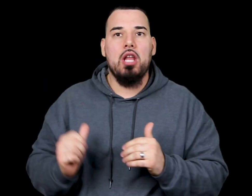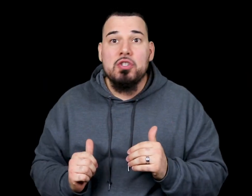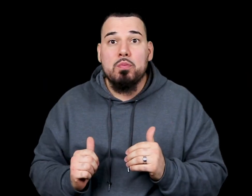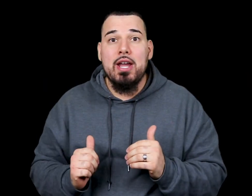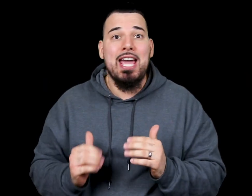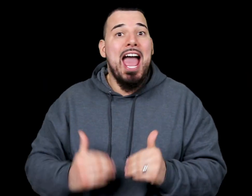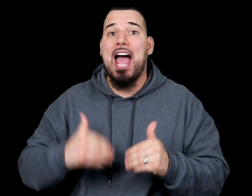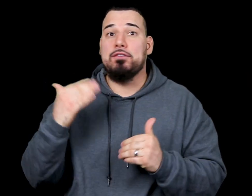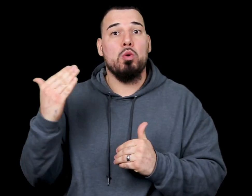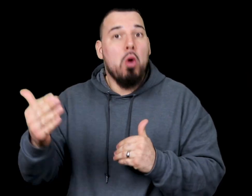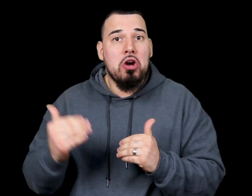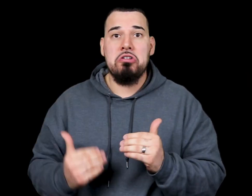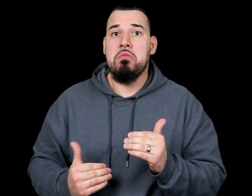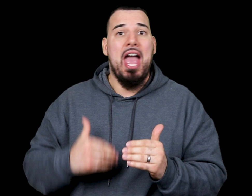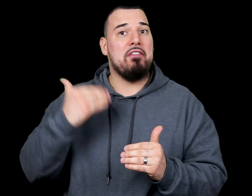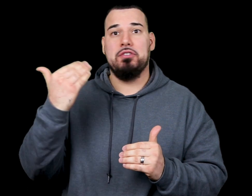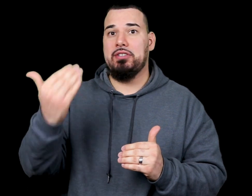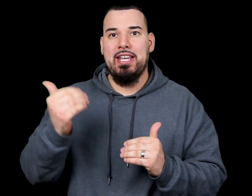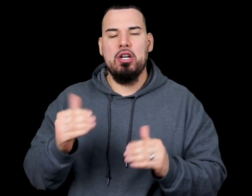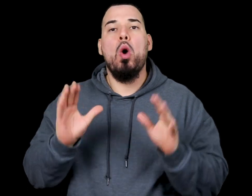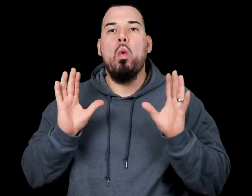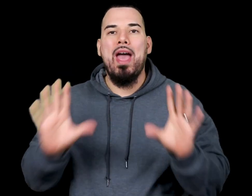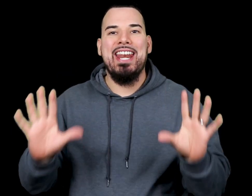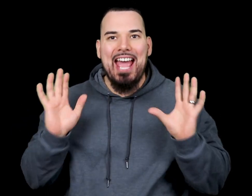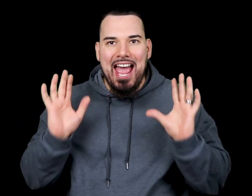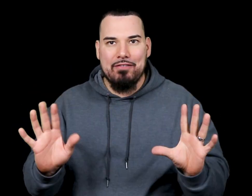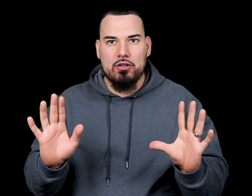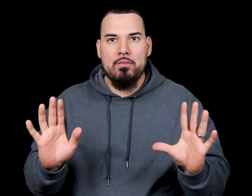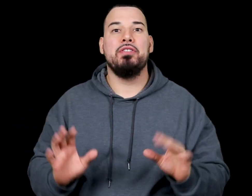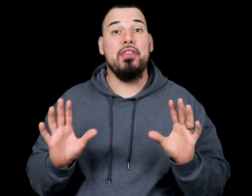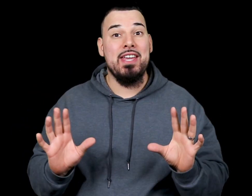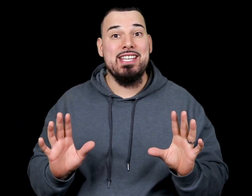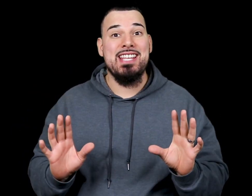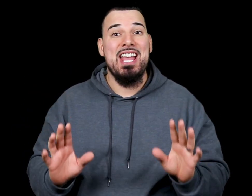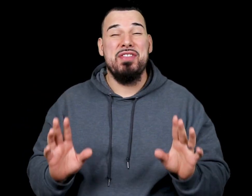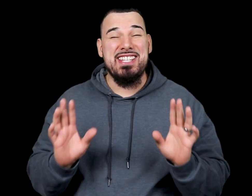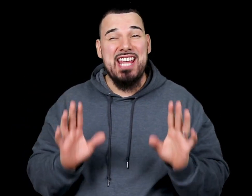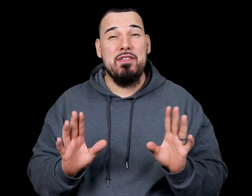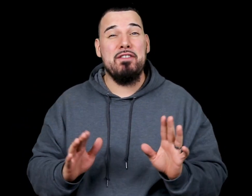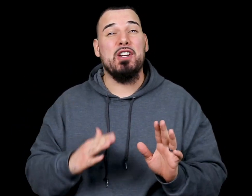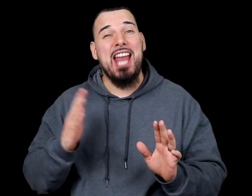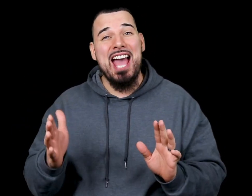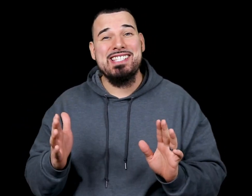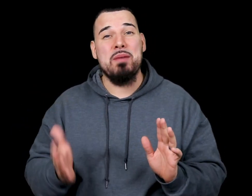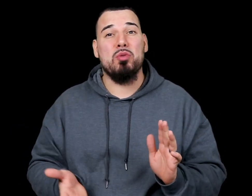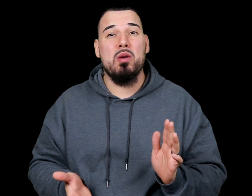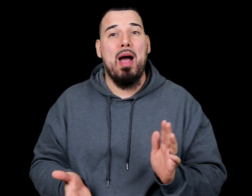lunch break, after work, after dinner, whenever. The thing is that saving it for last can bring about